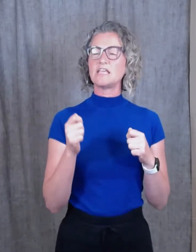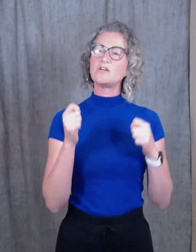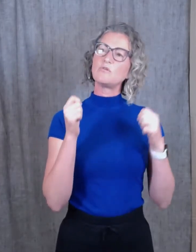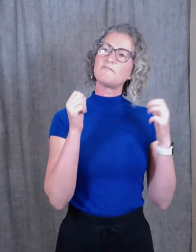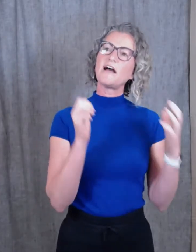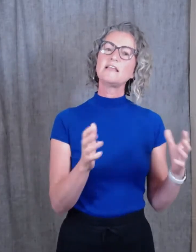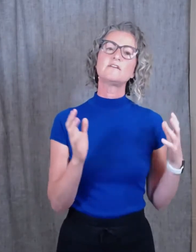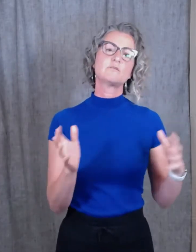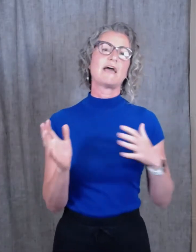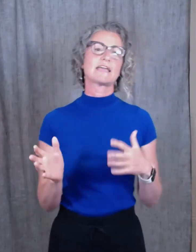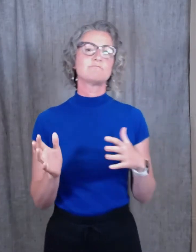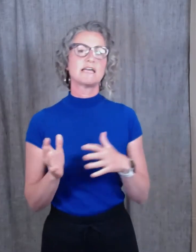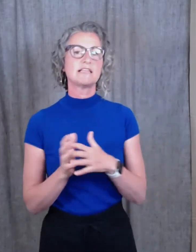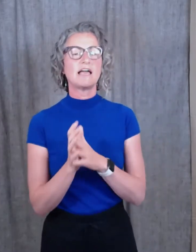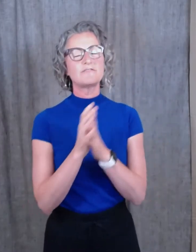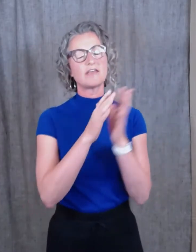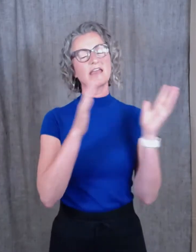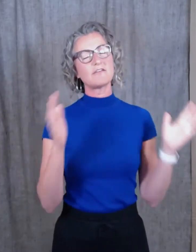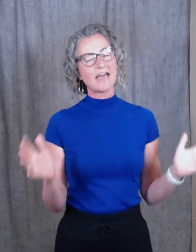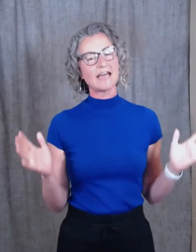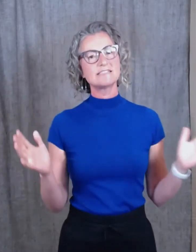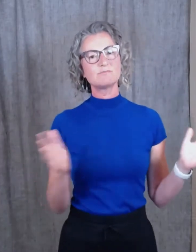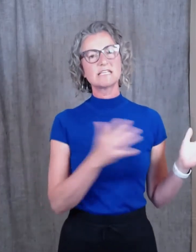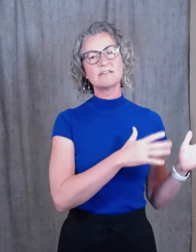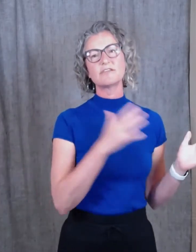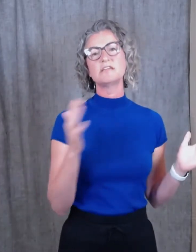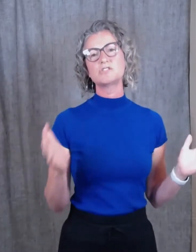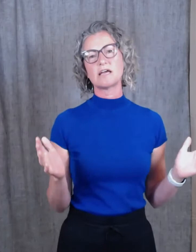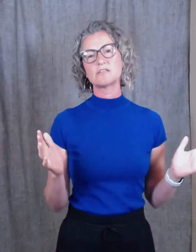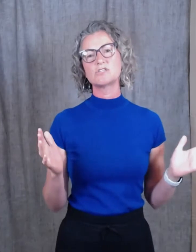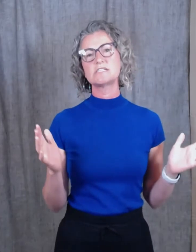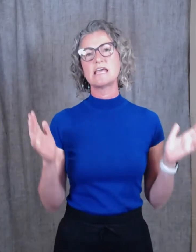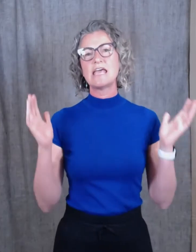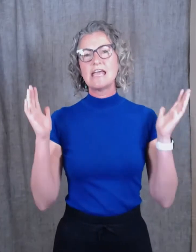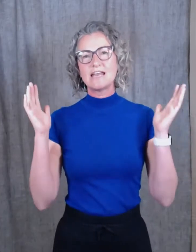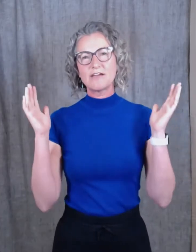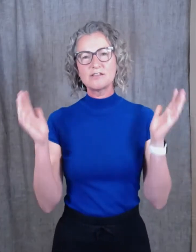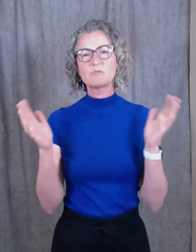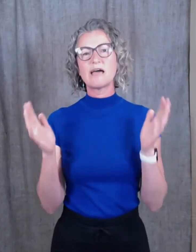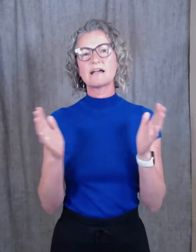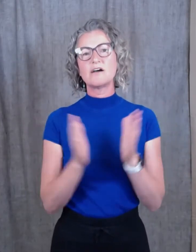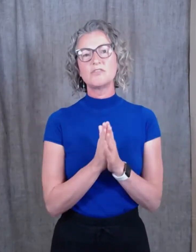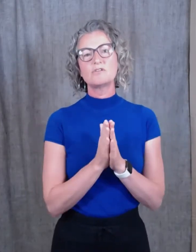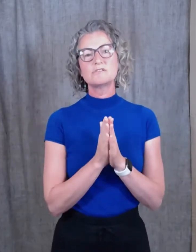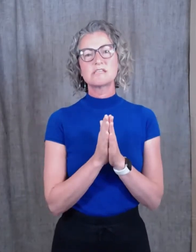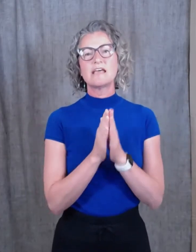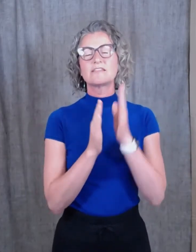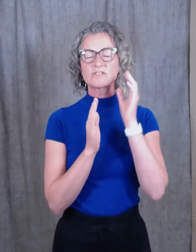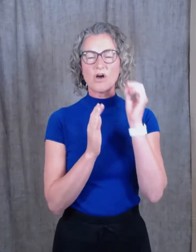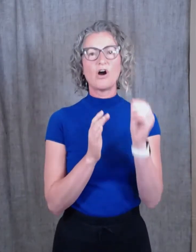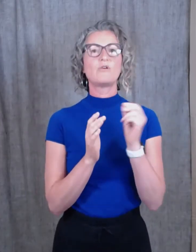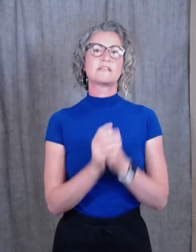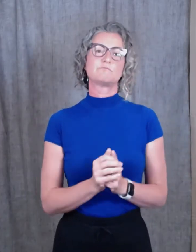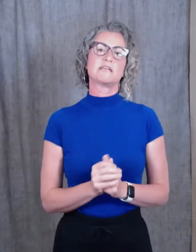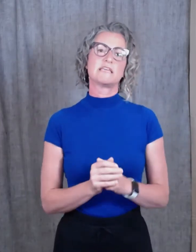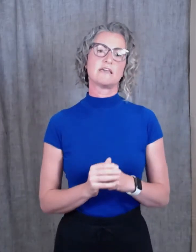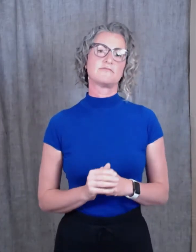you know, if I look back in my life and I've had some significant challenges, and if I look back on those, there's always been a gift